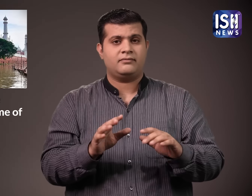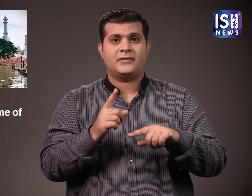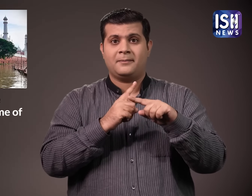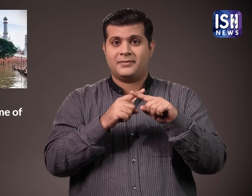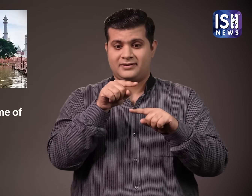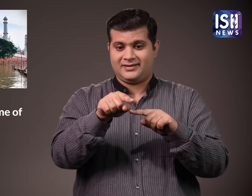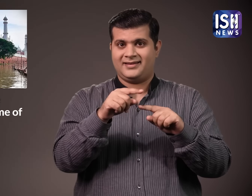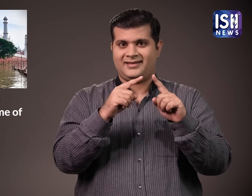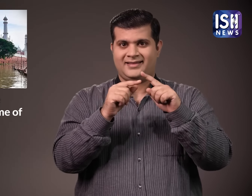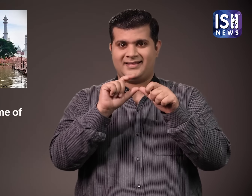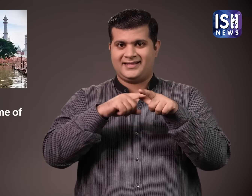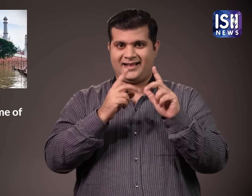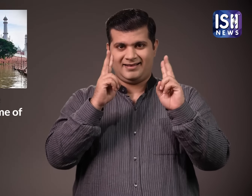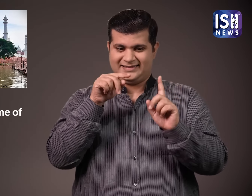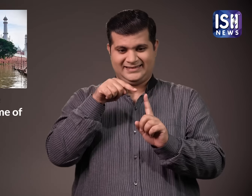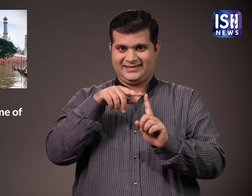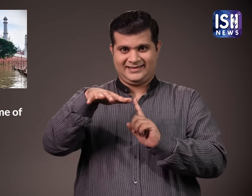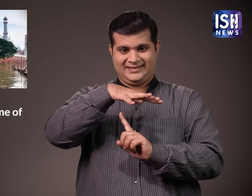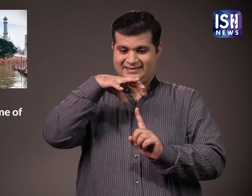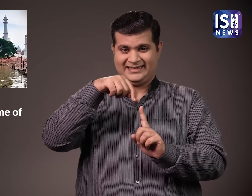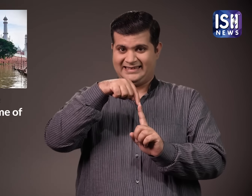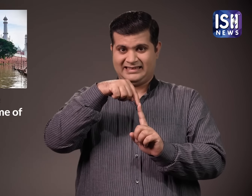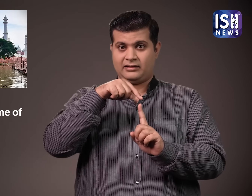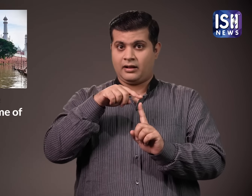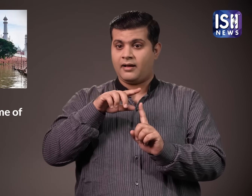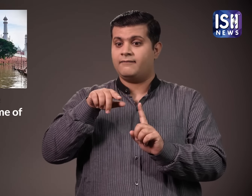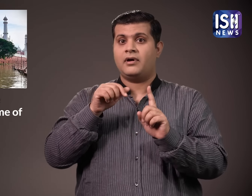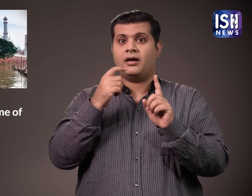Apart from the Taj Mahal, Agra's other historic sites